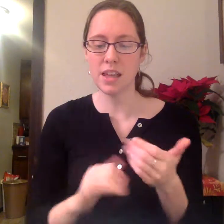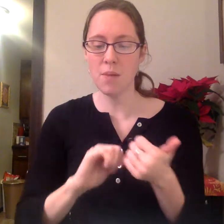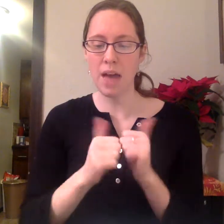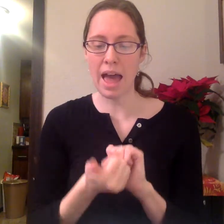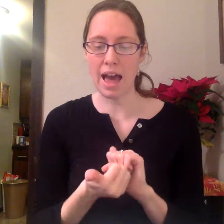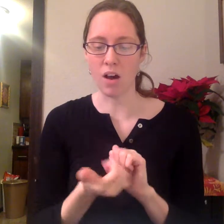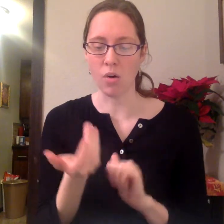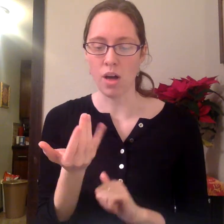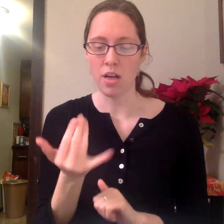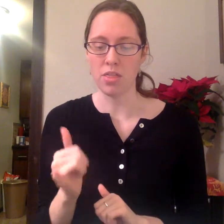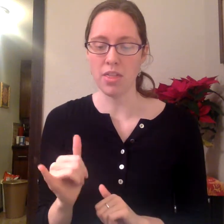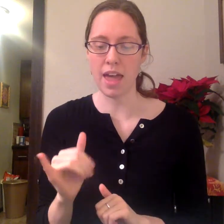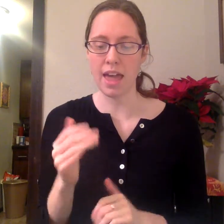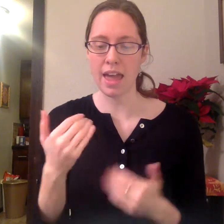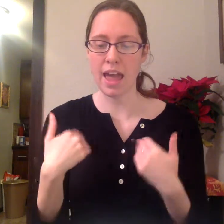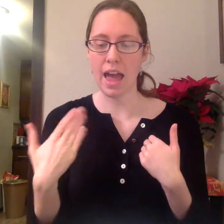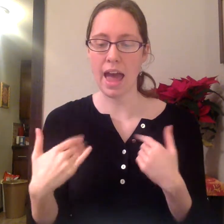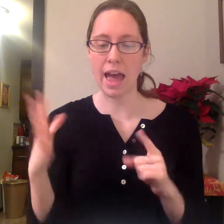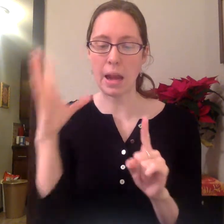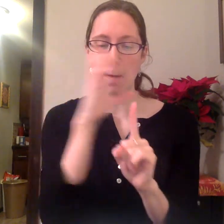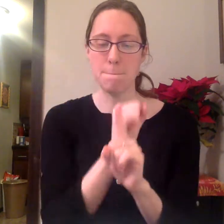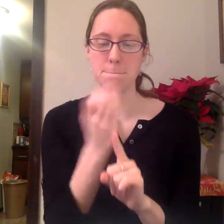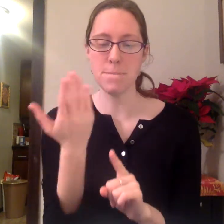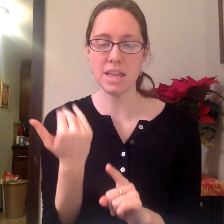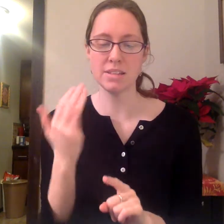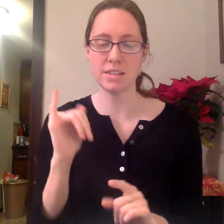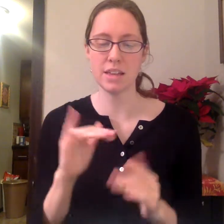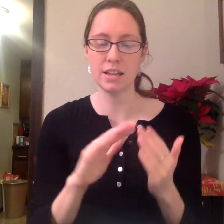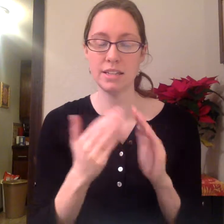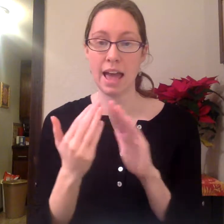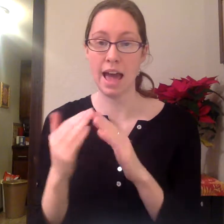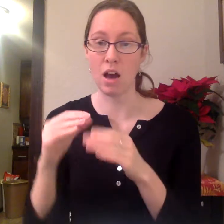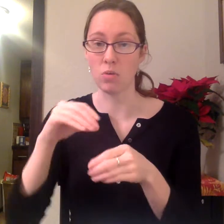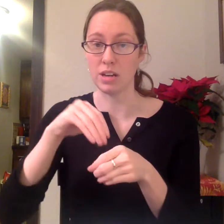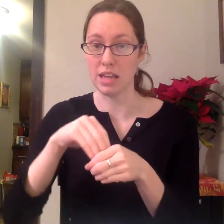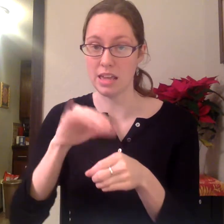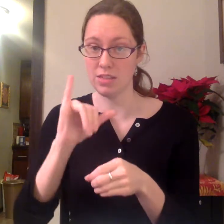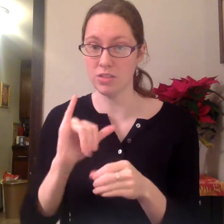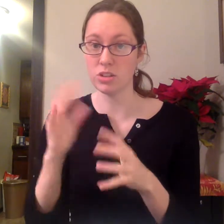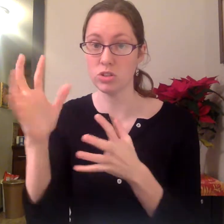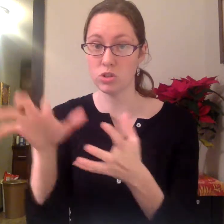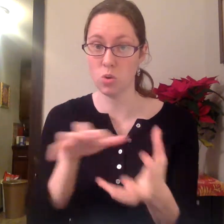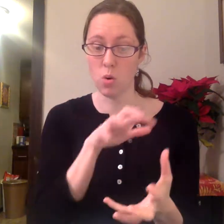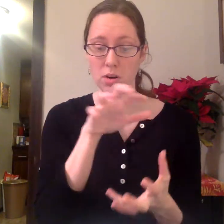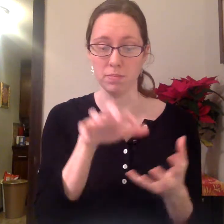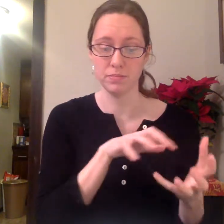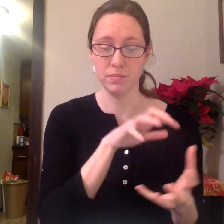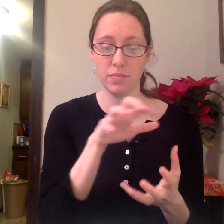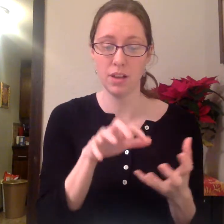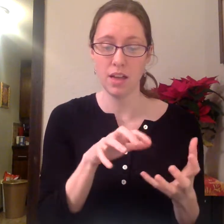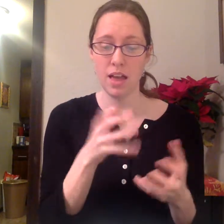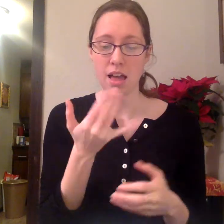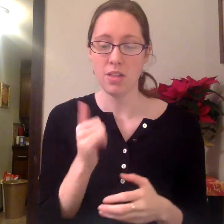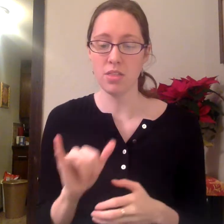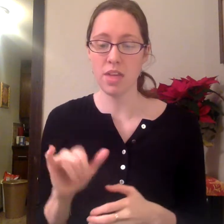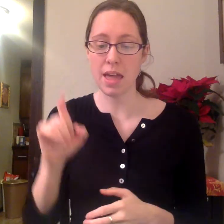Somehow, they had missed the town in the storm. They